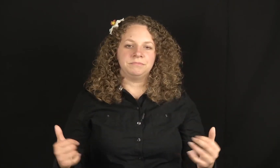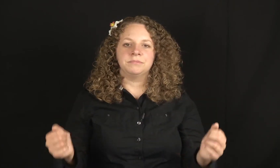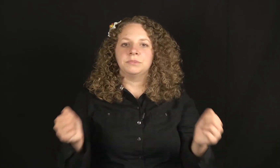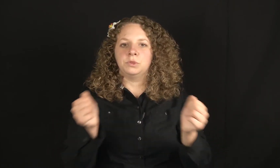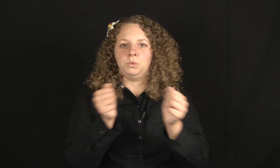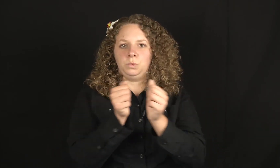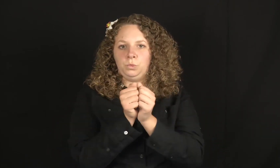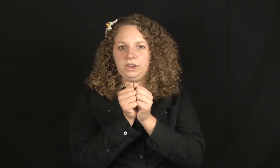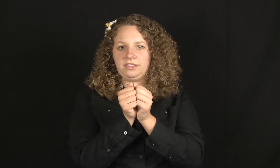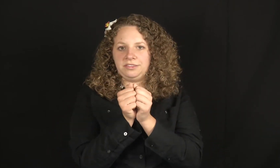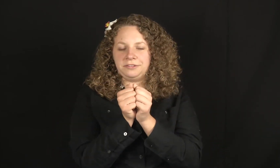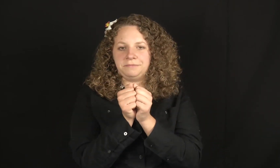With.